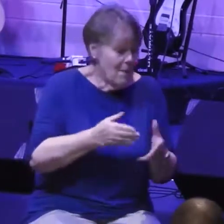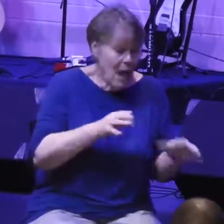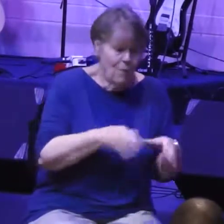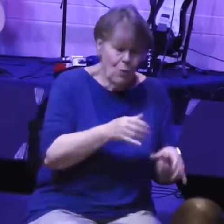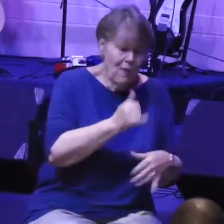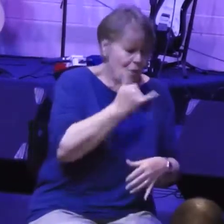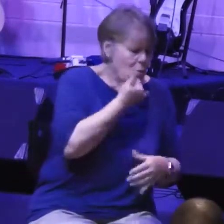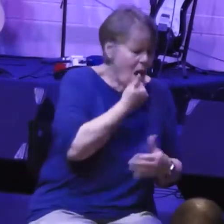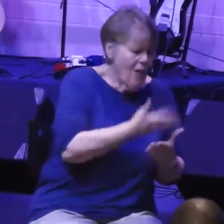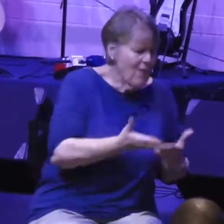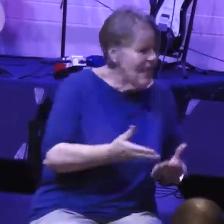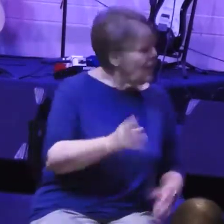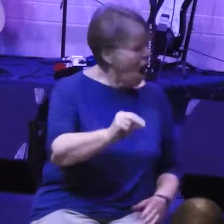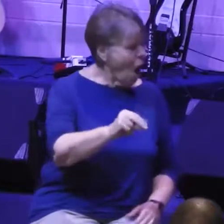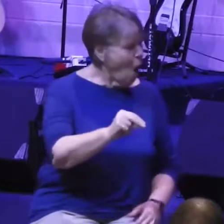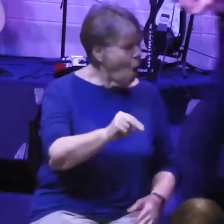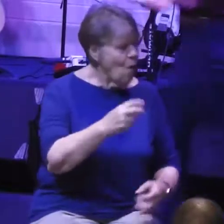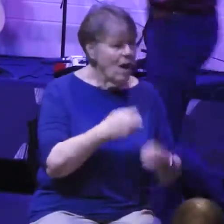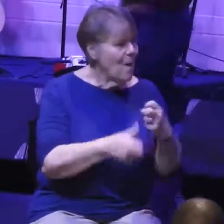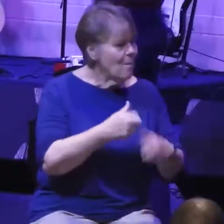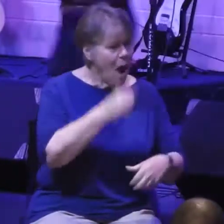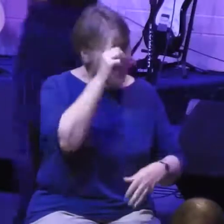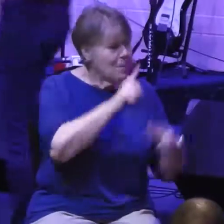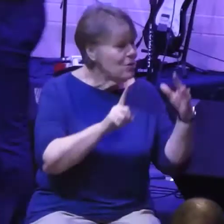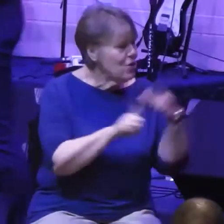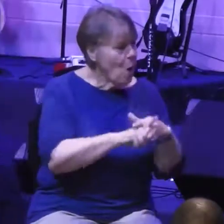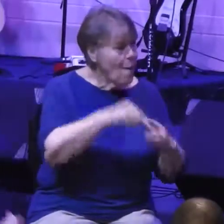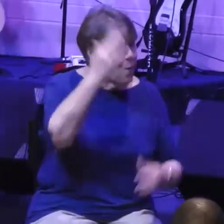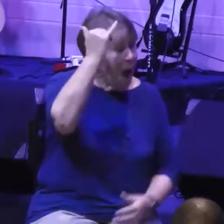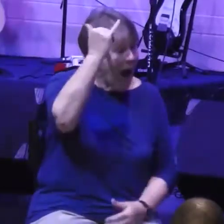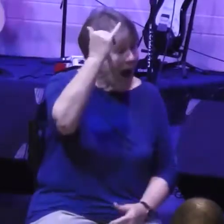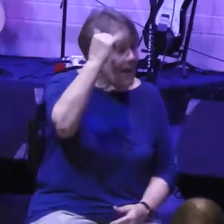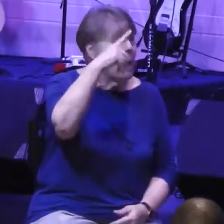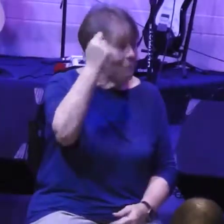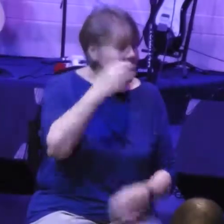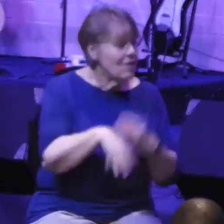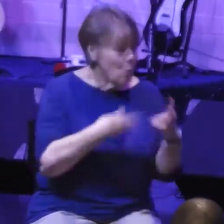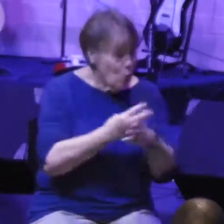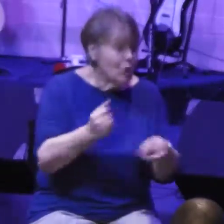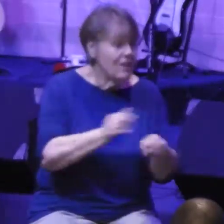No! Problems show up because we live in a world full of problems.